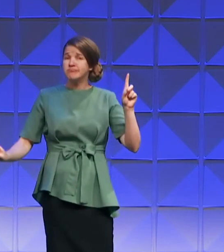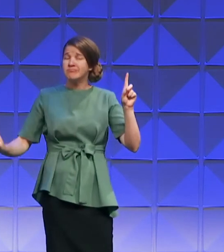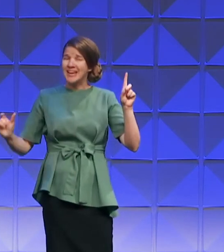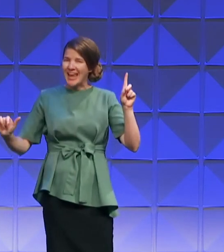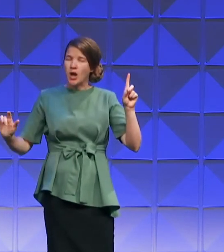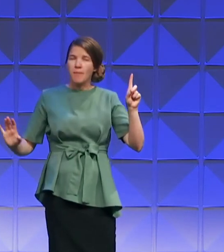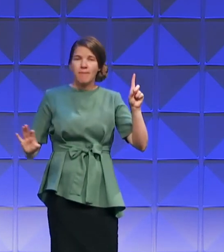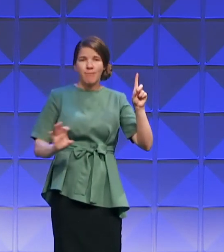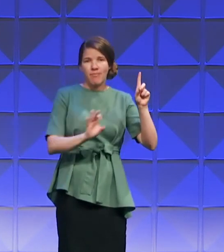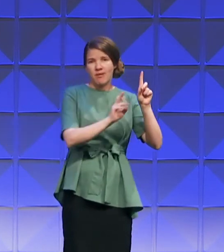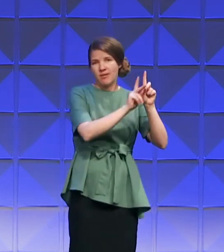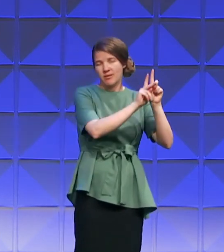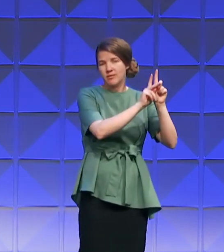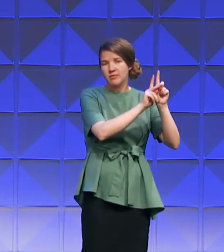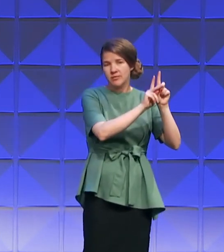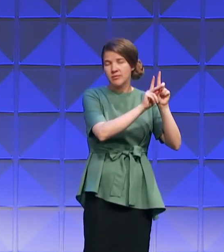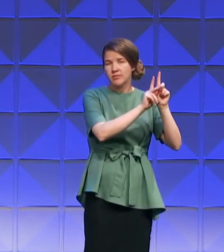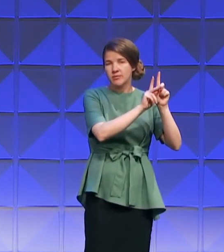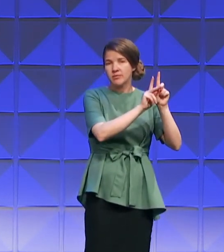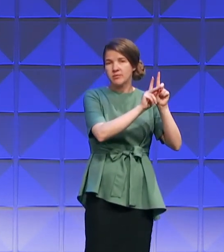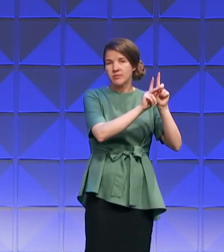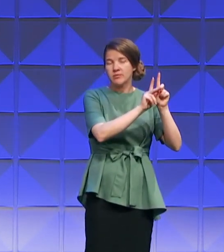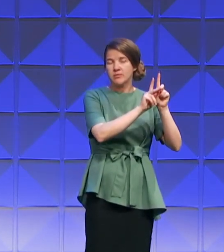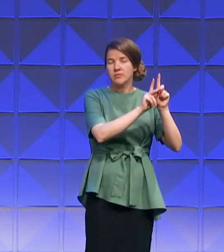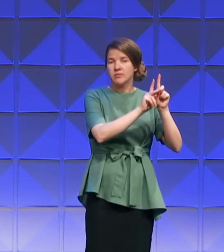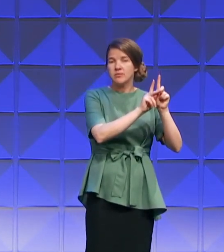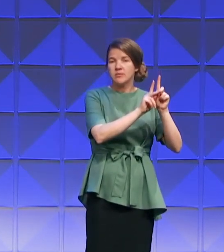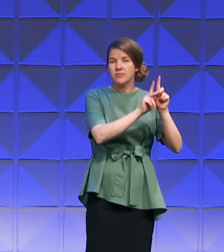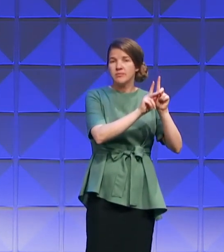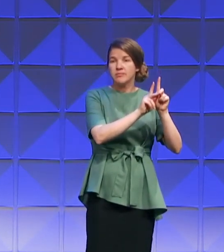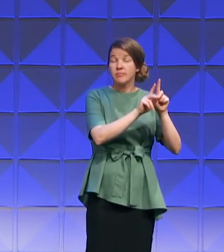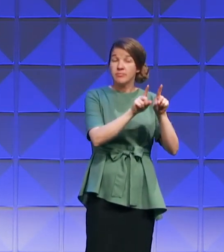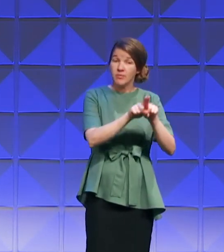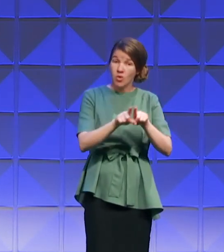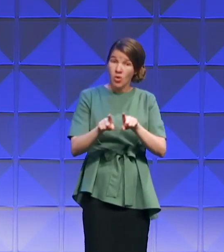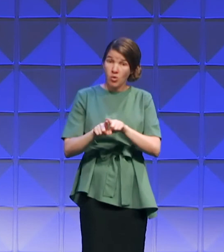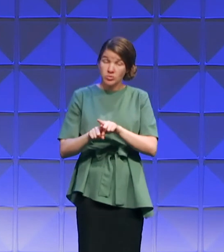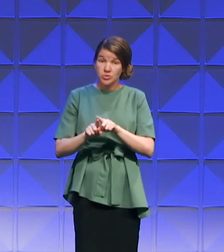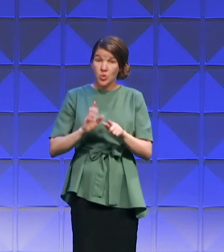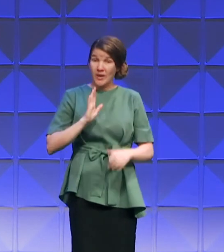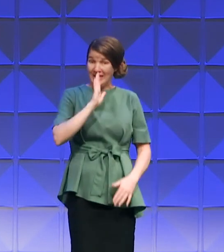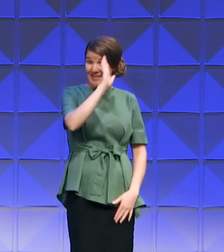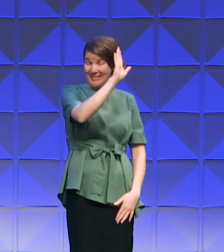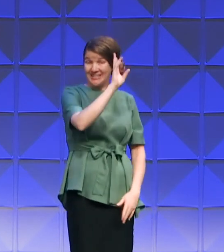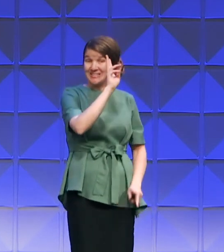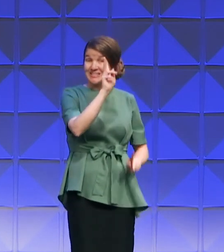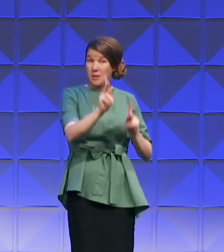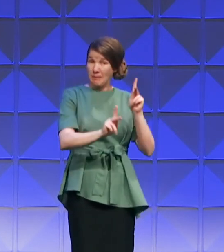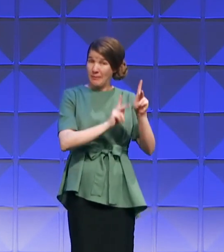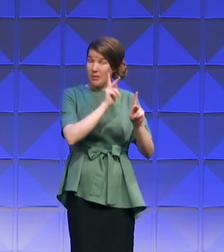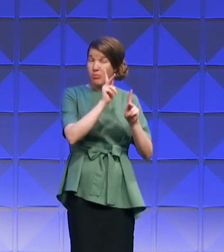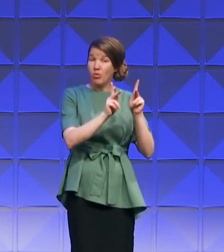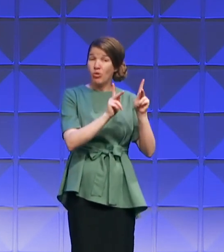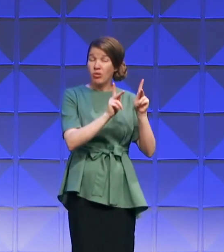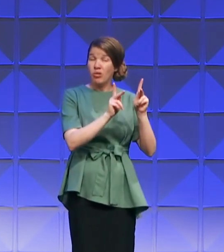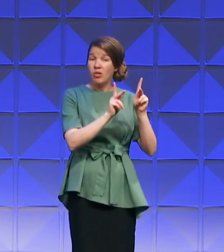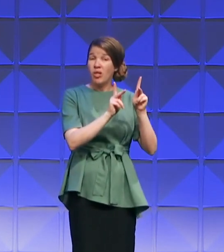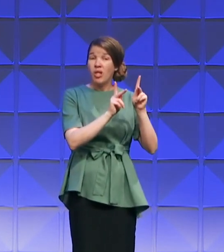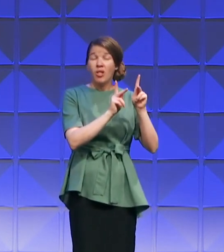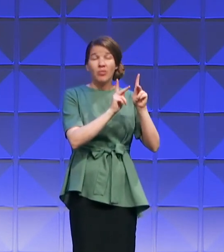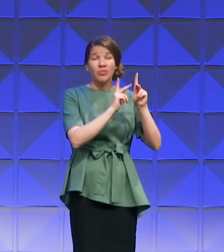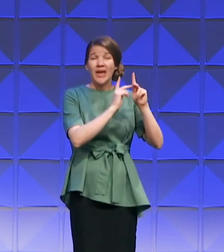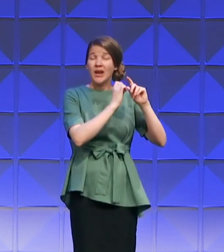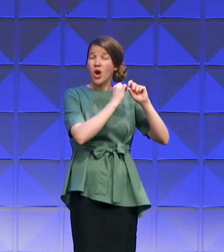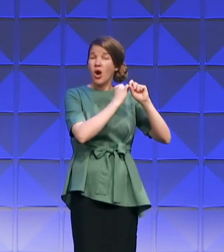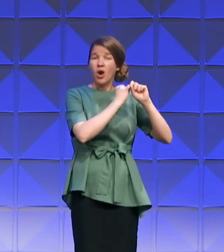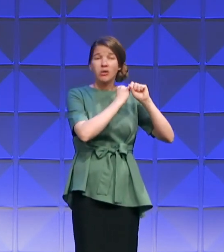some prodigals headed home, but I want to tell you this, there's some people of God that have anchored down. There's some people that have said, I'm